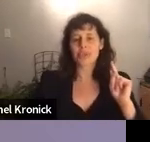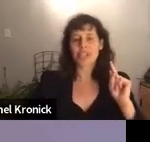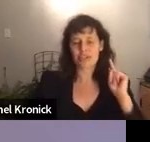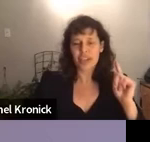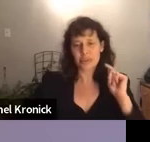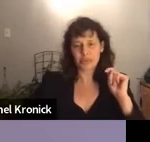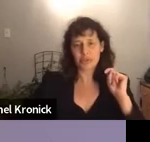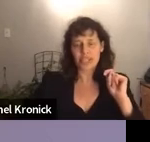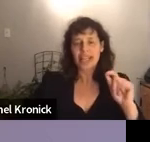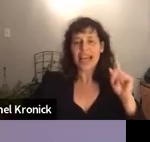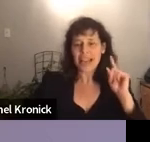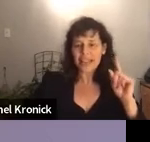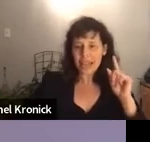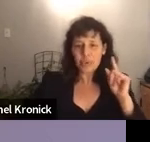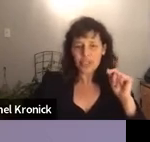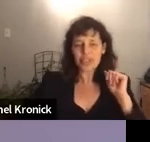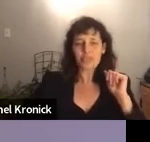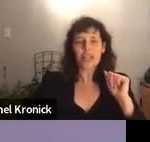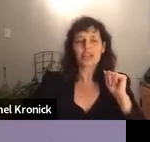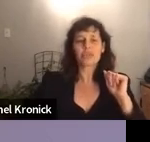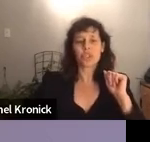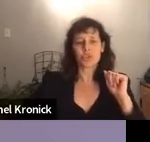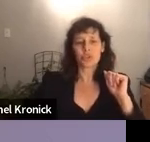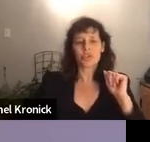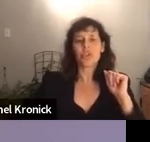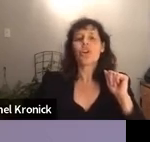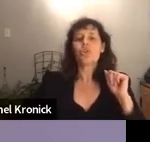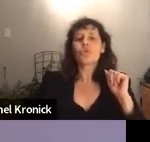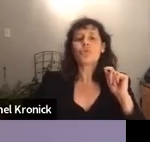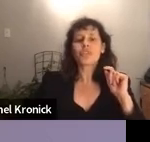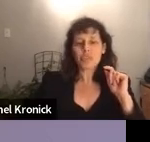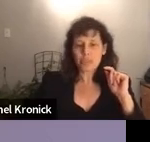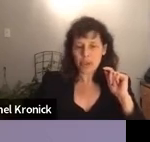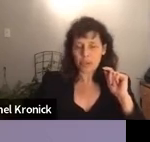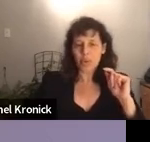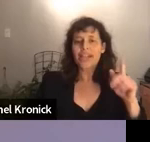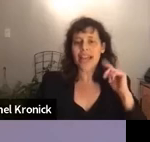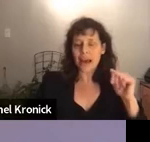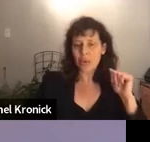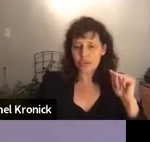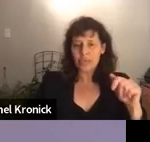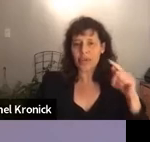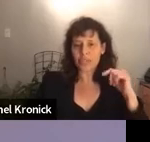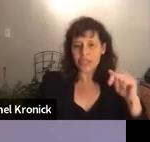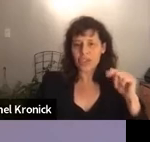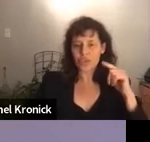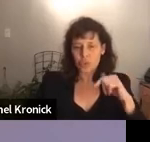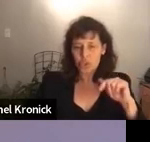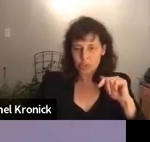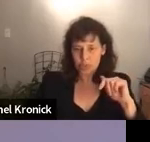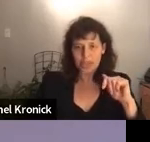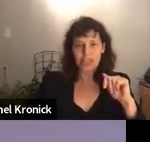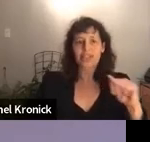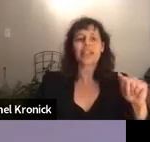temples and faith communities, at that point in the regular ritual, groups of people went out from their religious